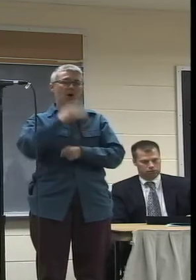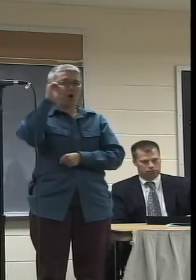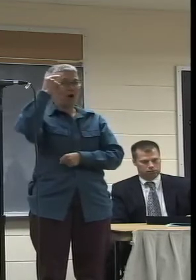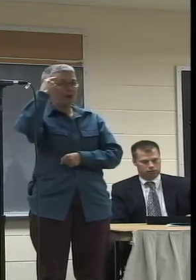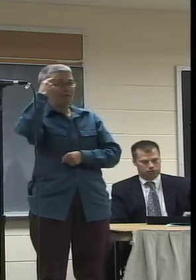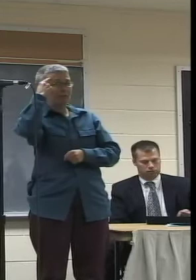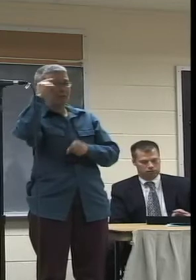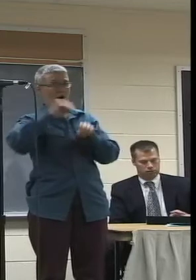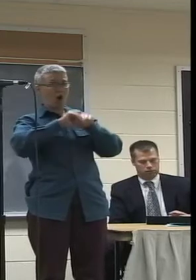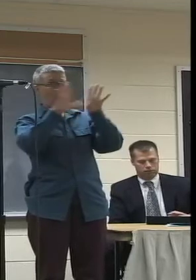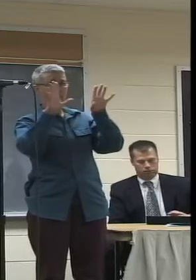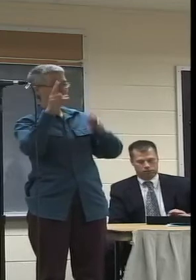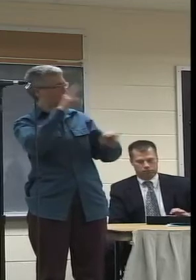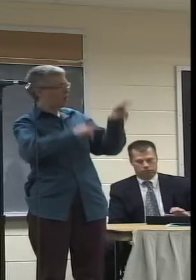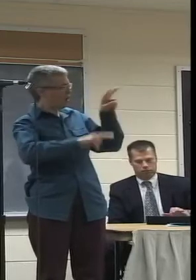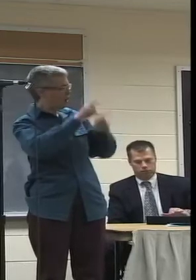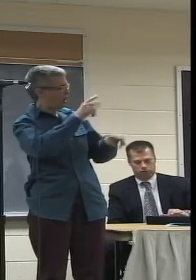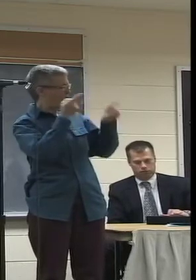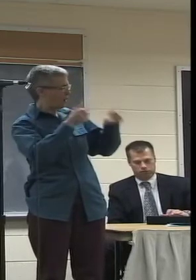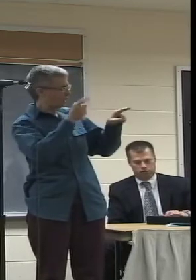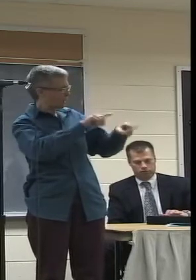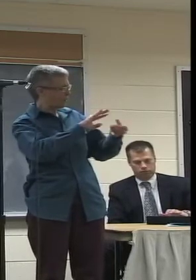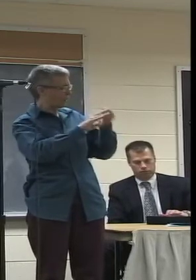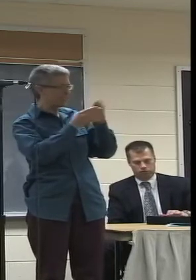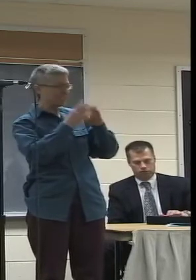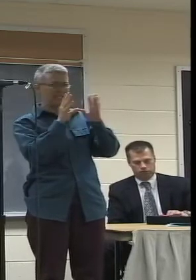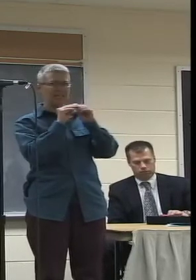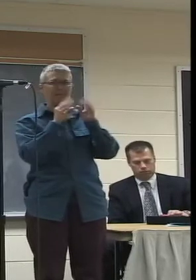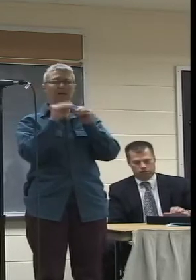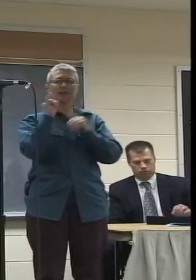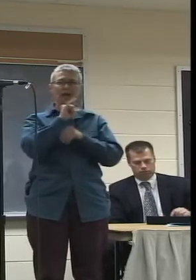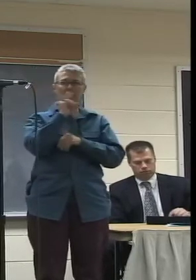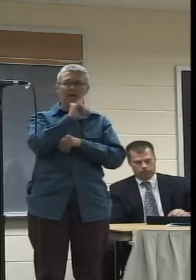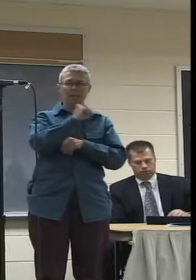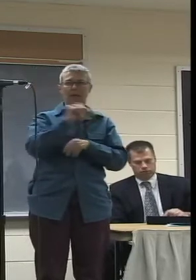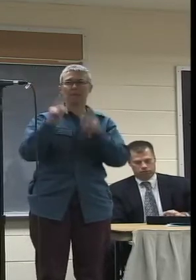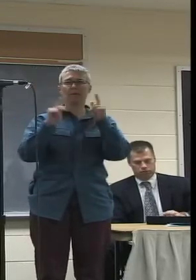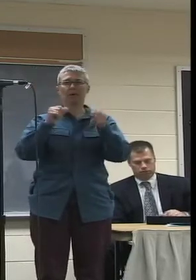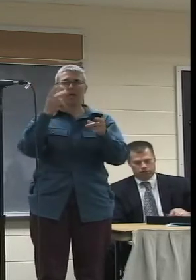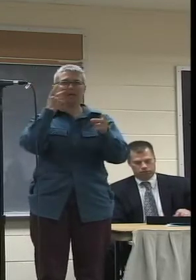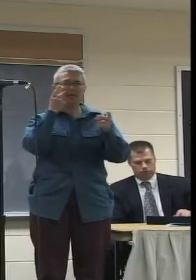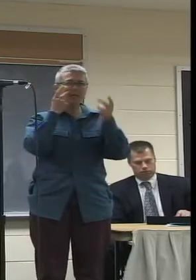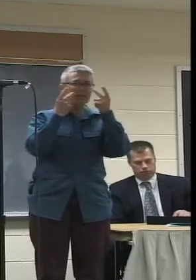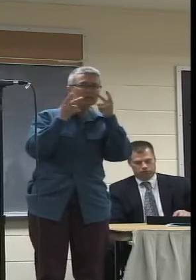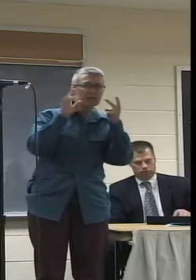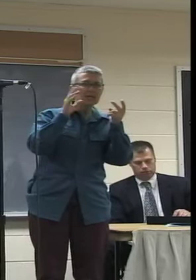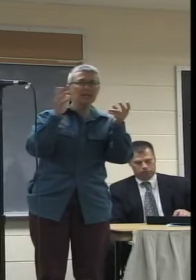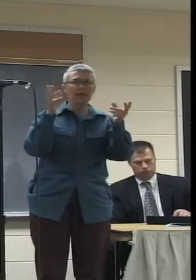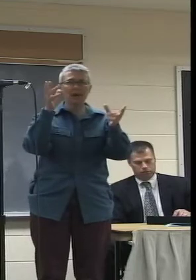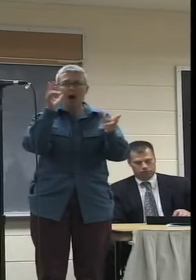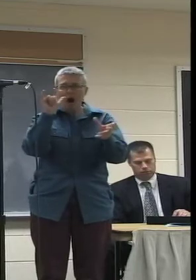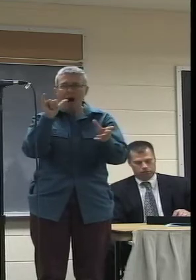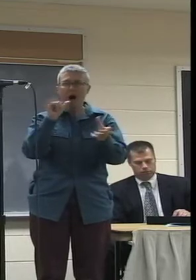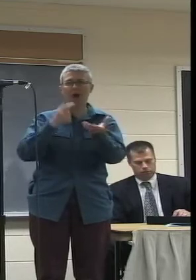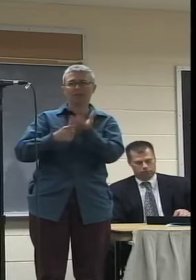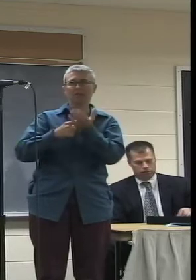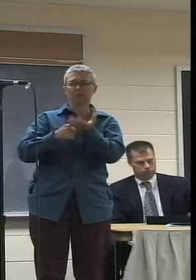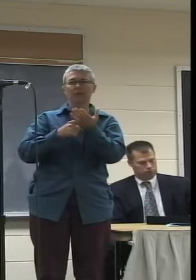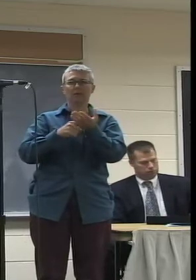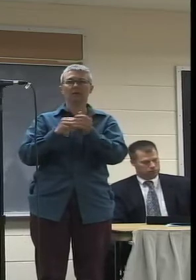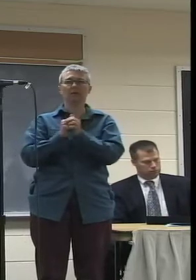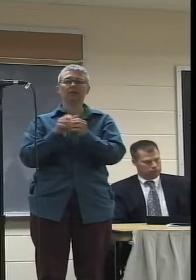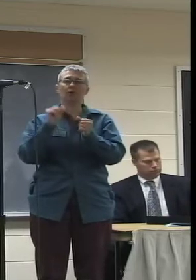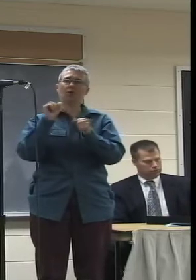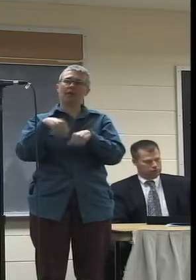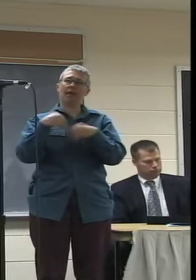what happens at the city meetings to people to see and hear. NCTV helps make Northampton a community where people are in touch with